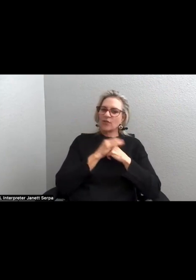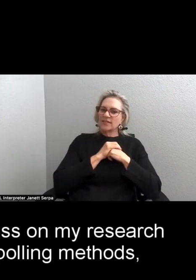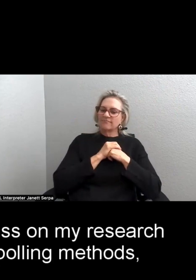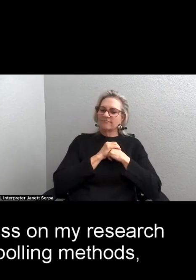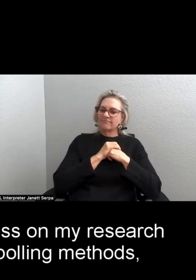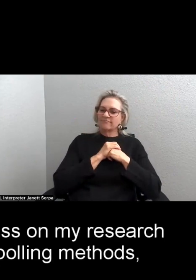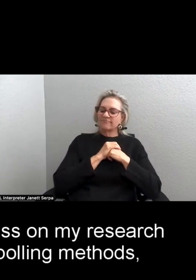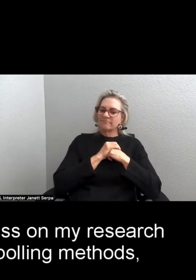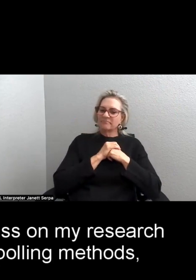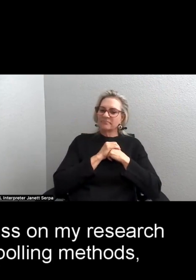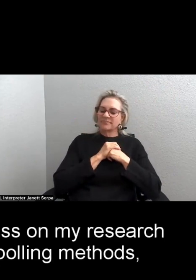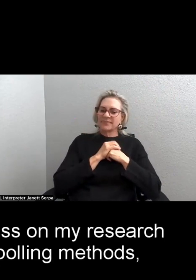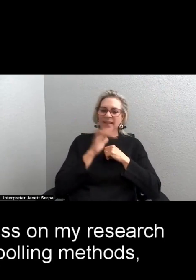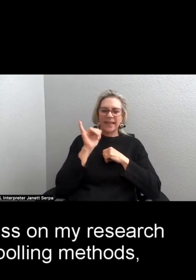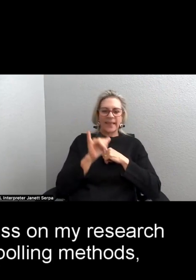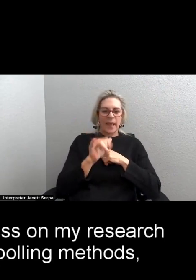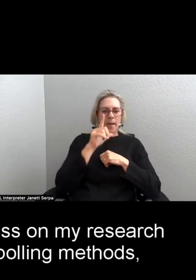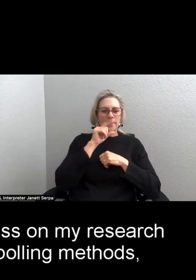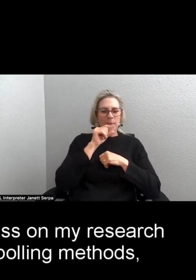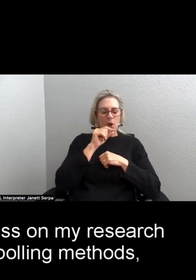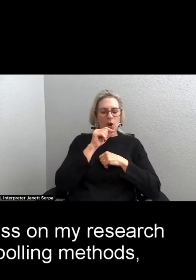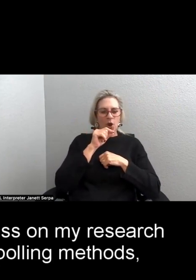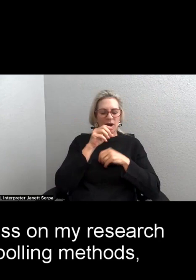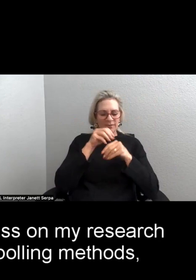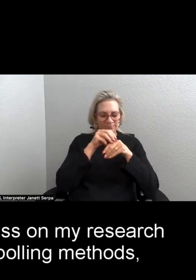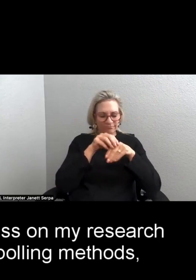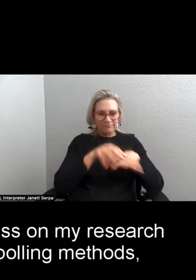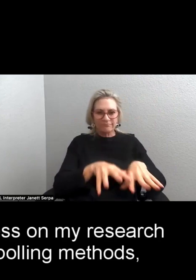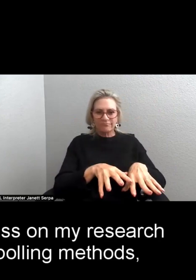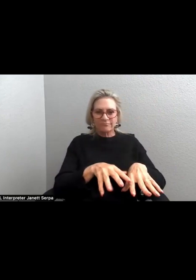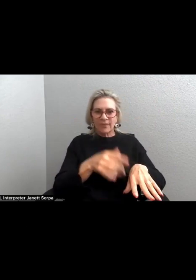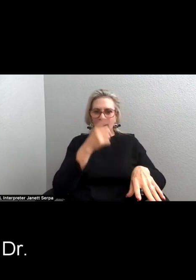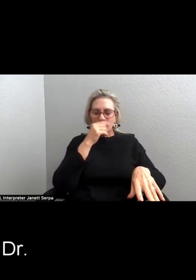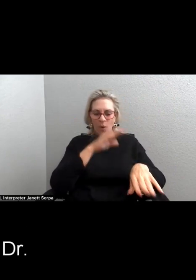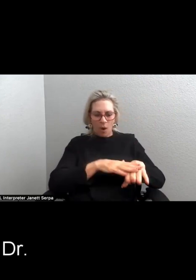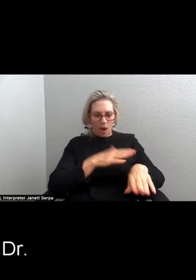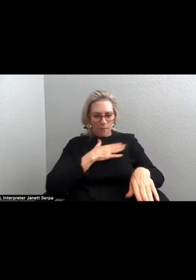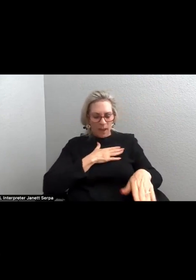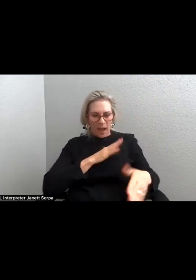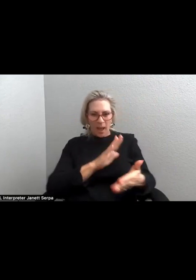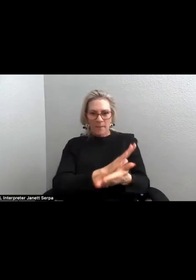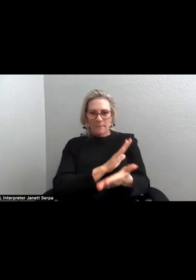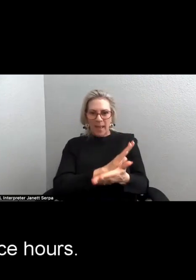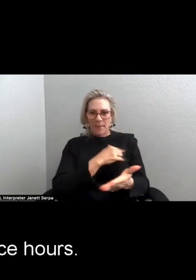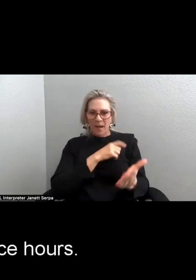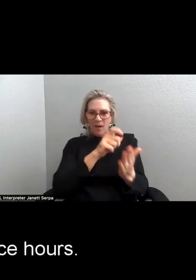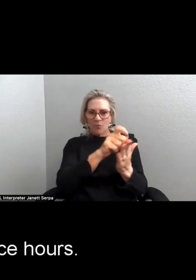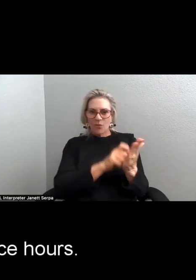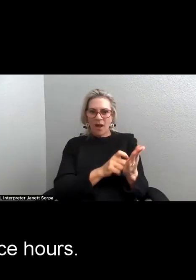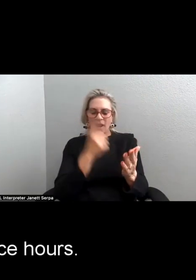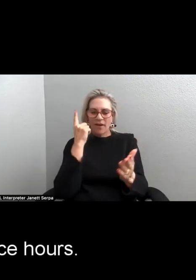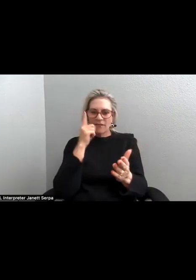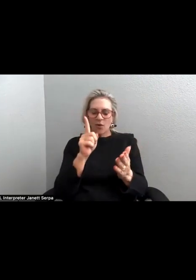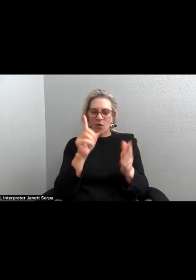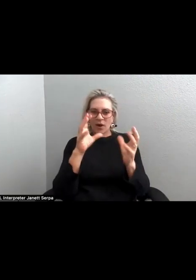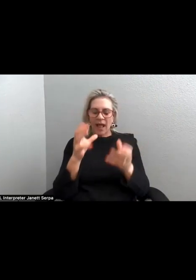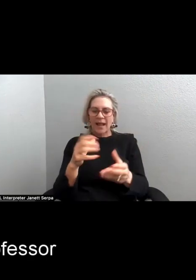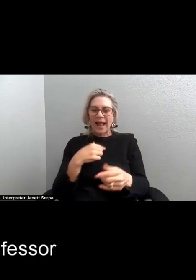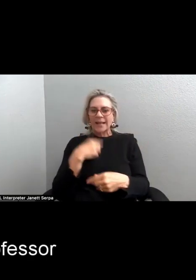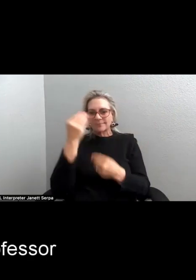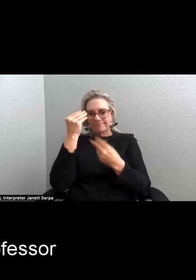This bird made a mess on my research for the paper on polling methods I tell Dr. E during office hours.